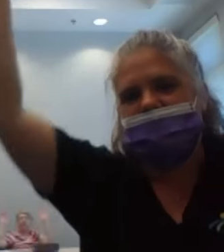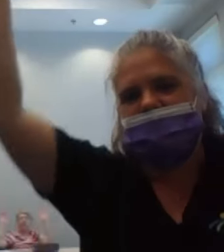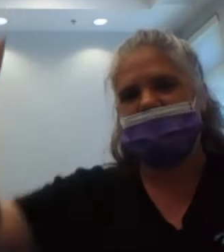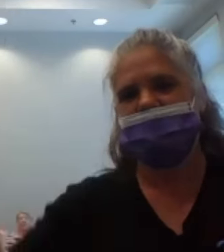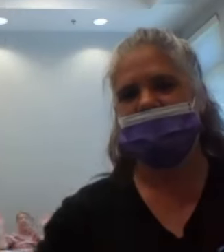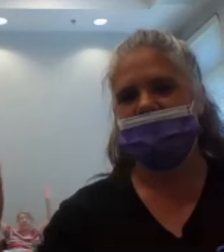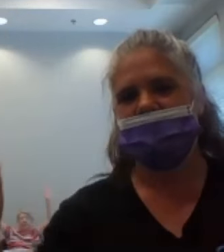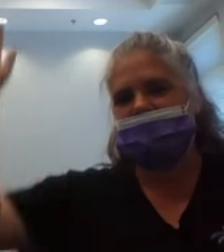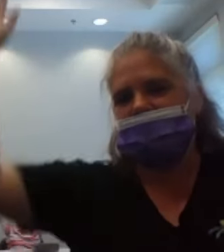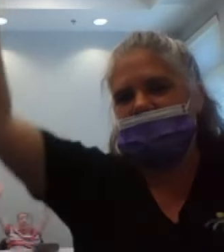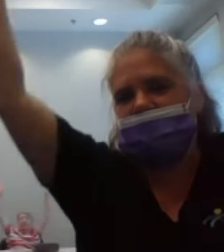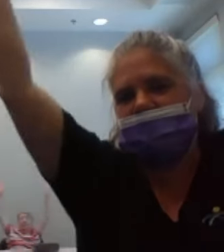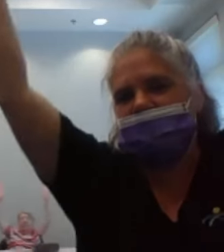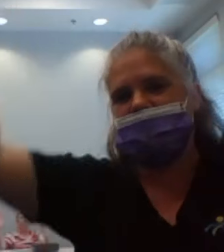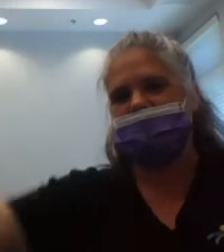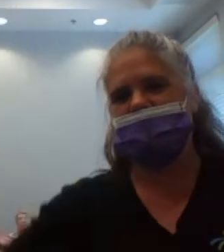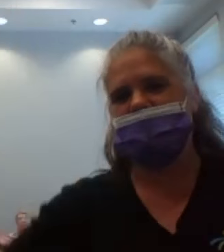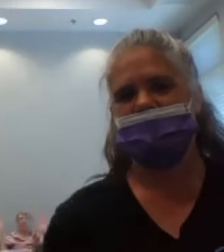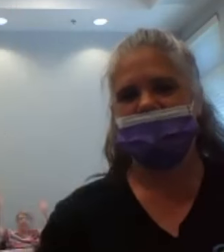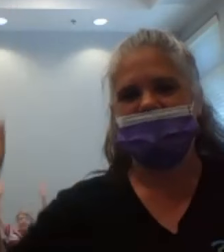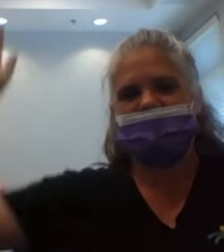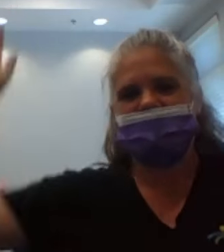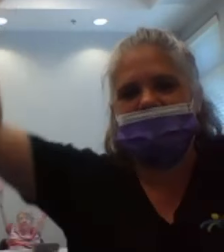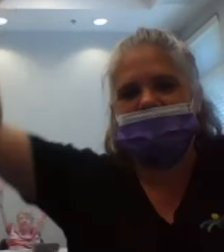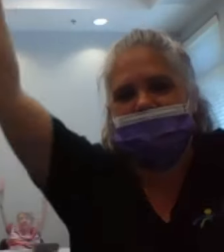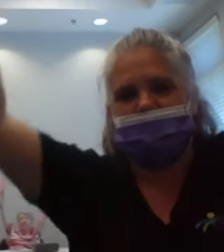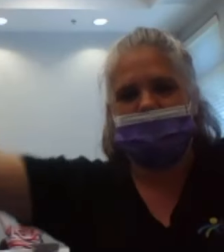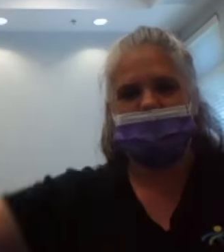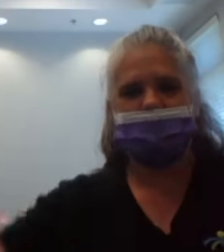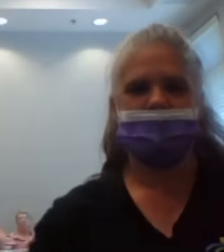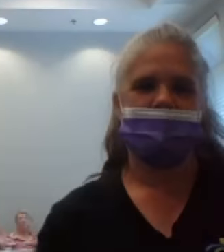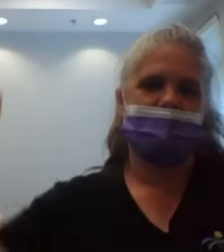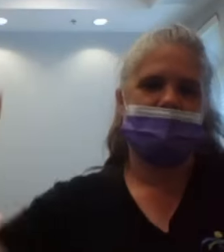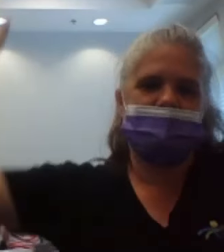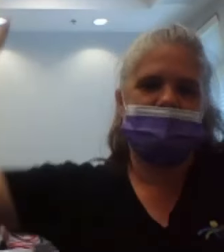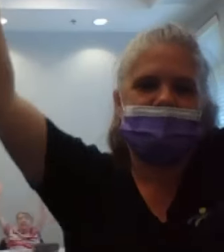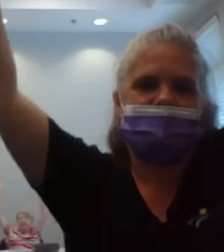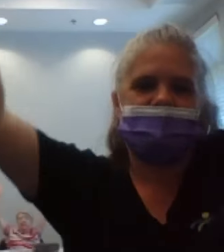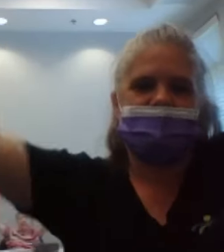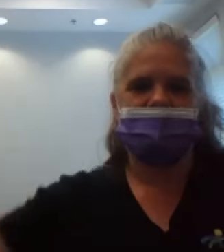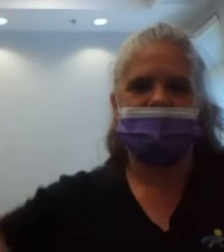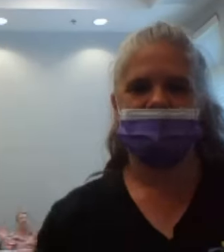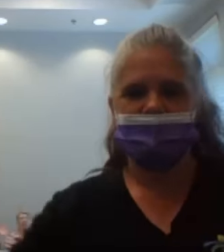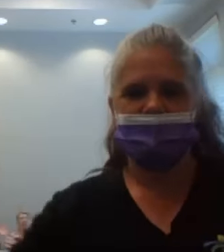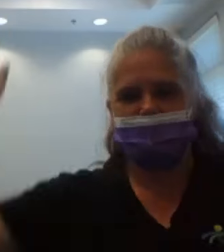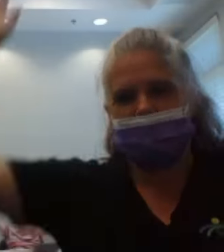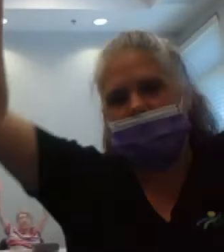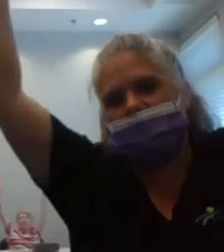nine, 10, 11, 12,